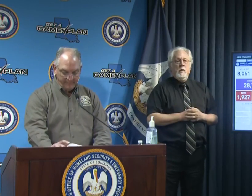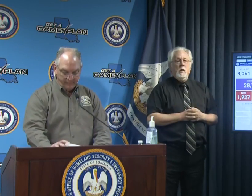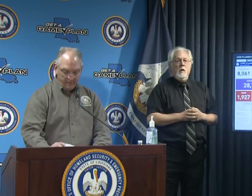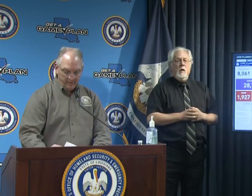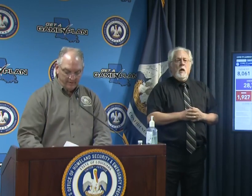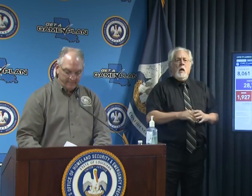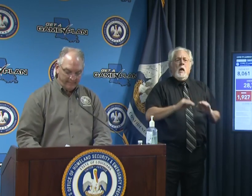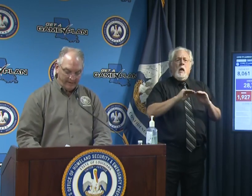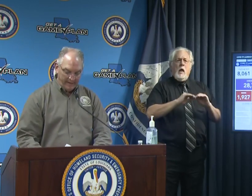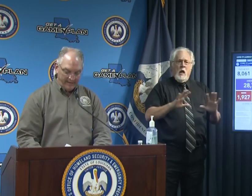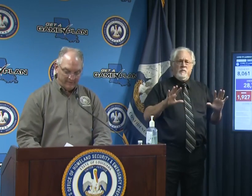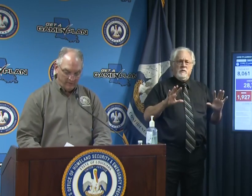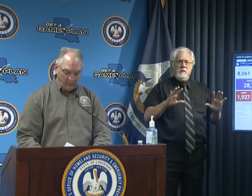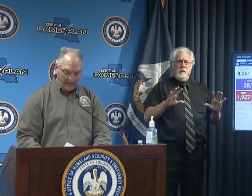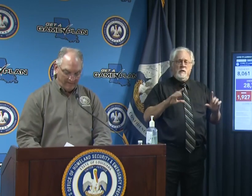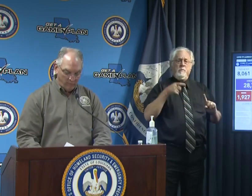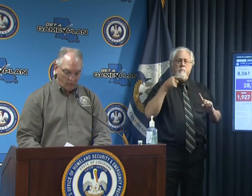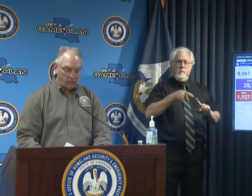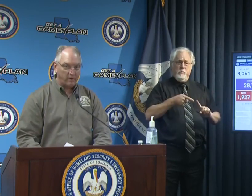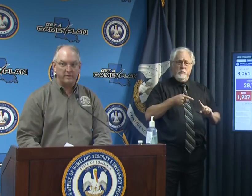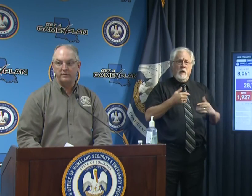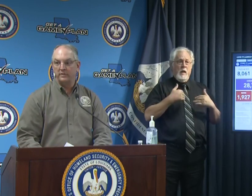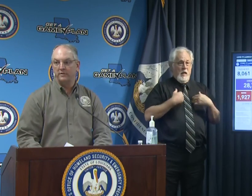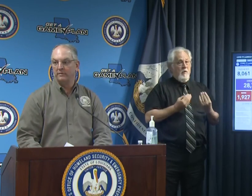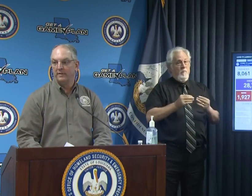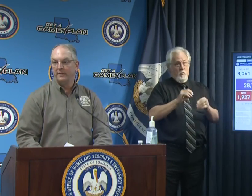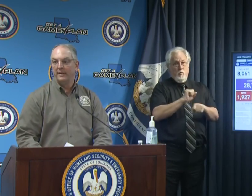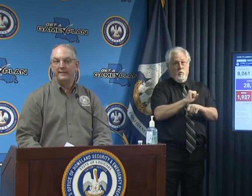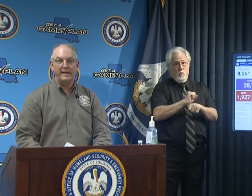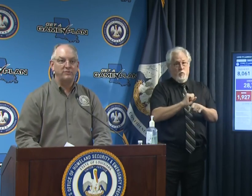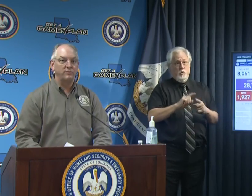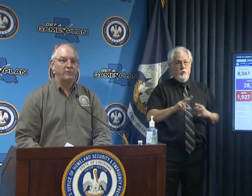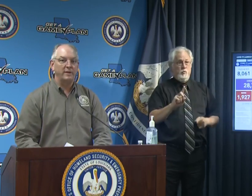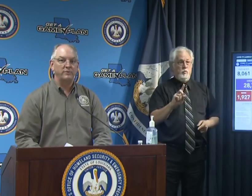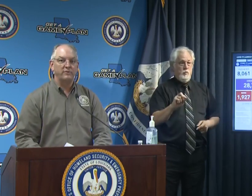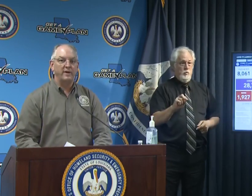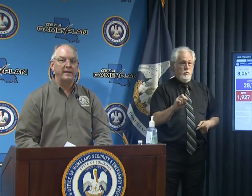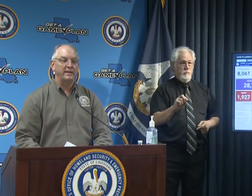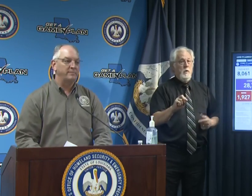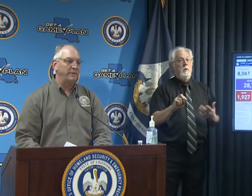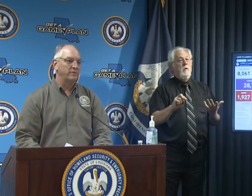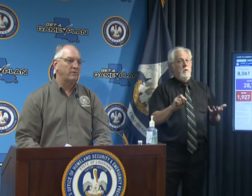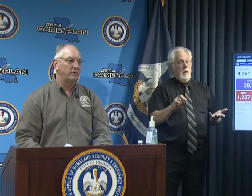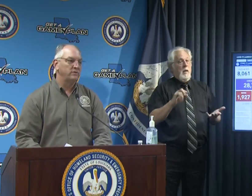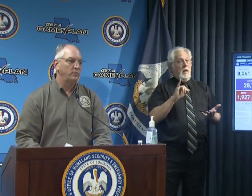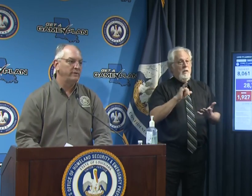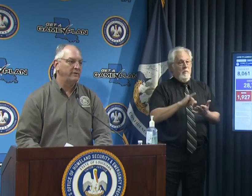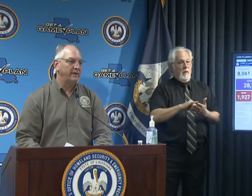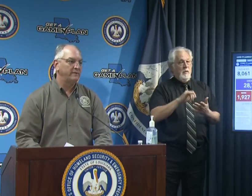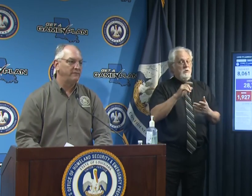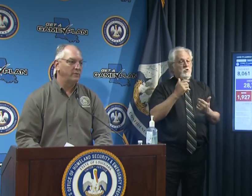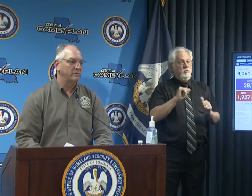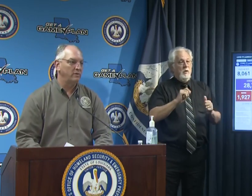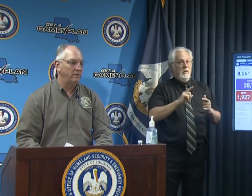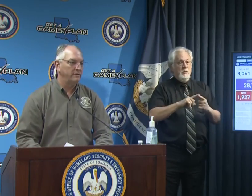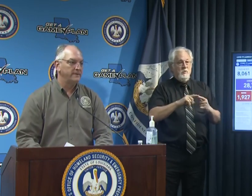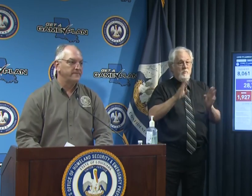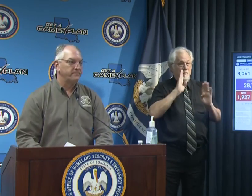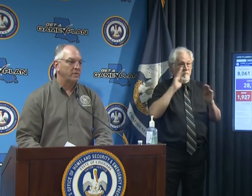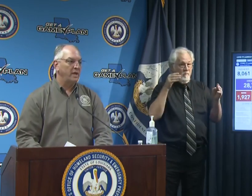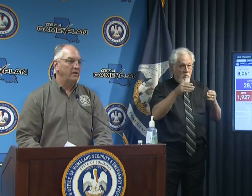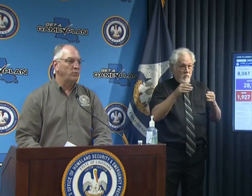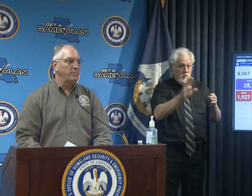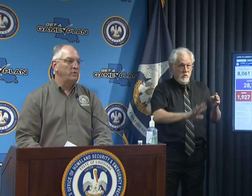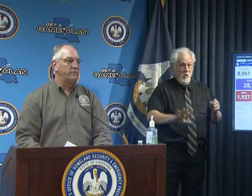obviously the bottom line is that we have more work to do and that's what I'm trying to get the people across Louisiana to focus on